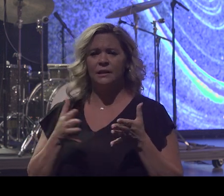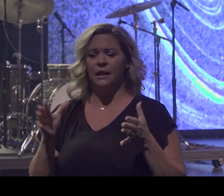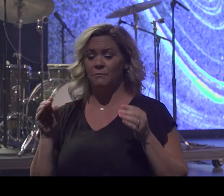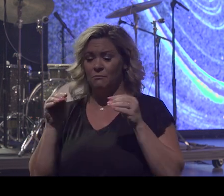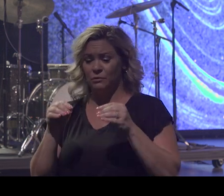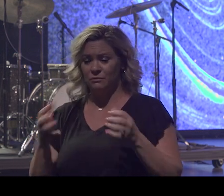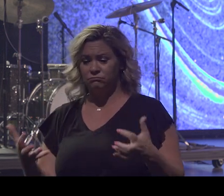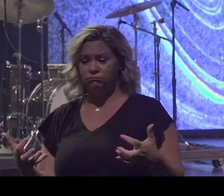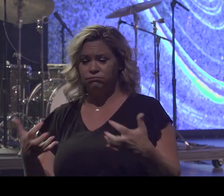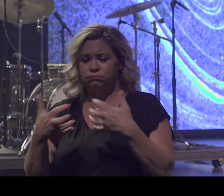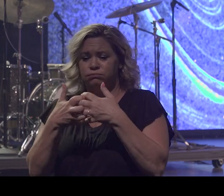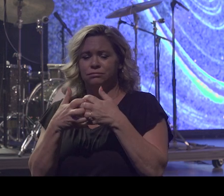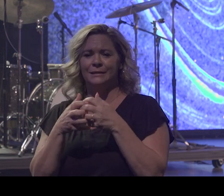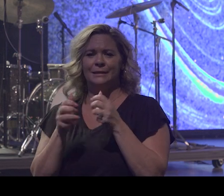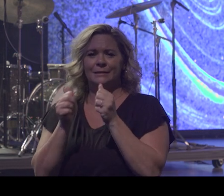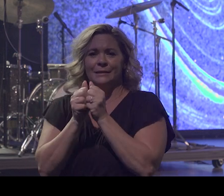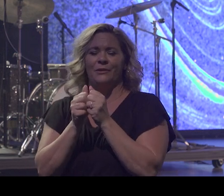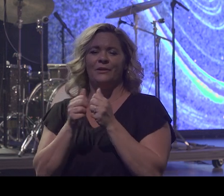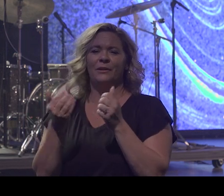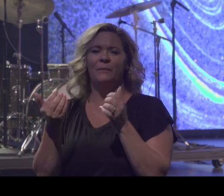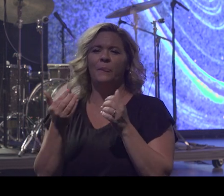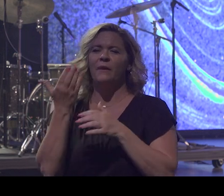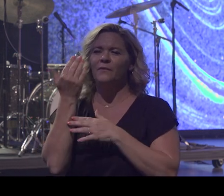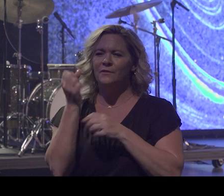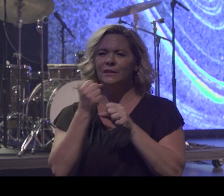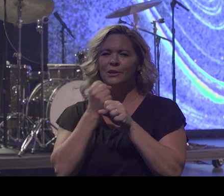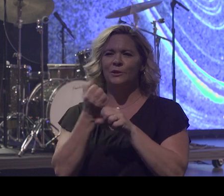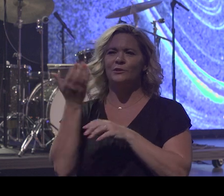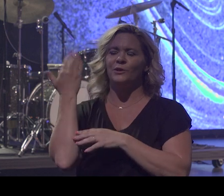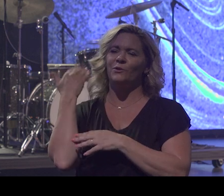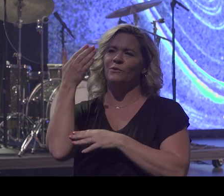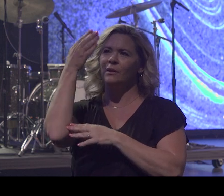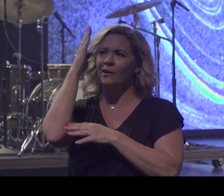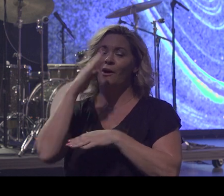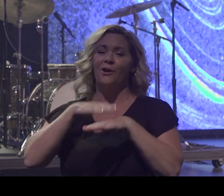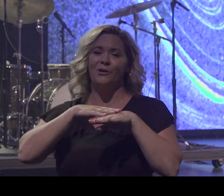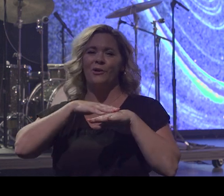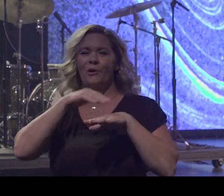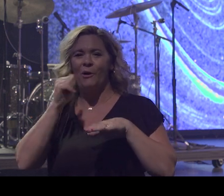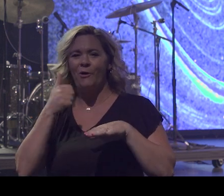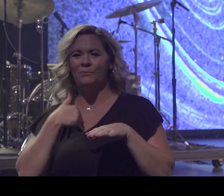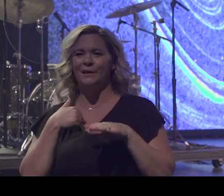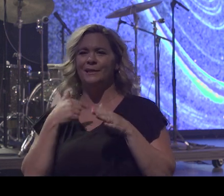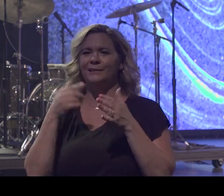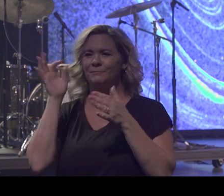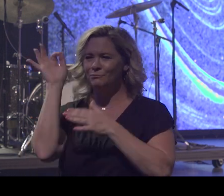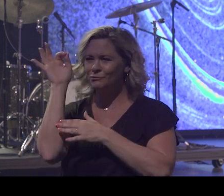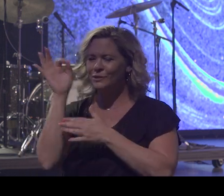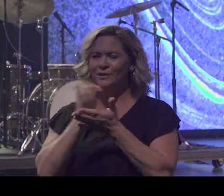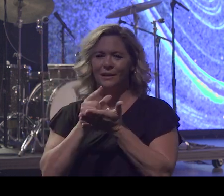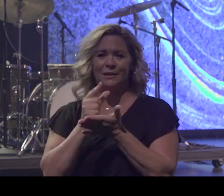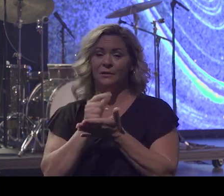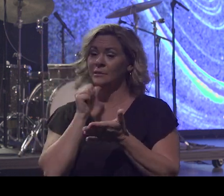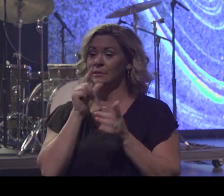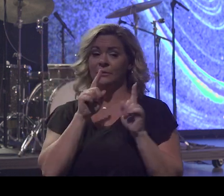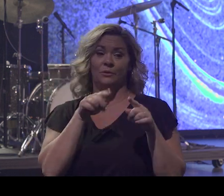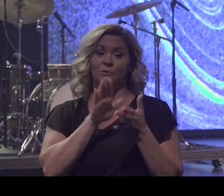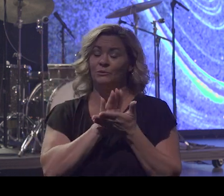good. God called me 15 years ago to preach the gospel. Didn't go to school. Nothing wrong with that. Because when you think about Saul, he